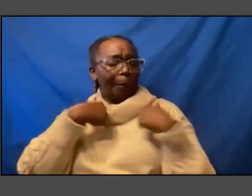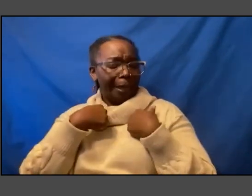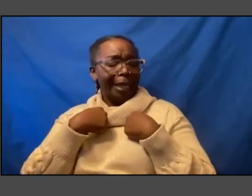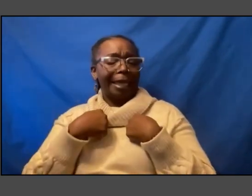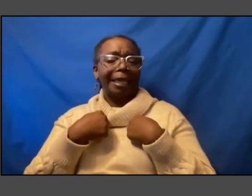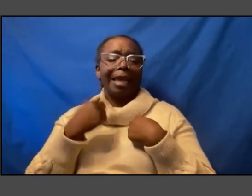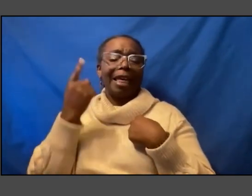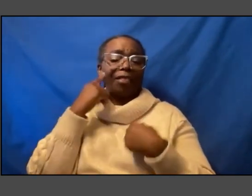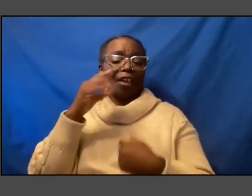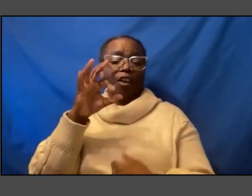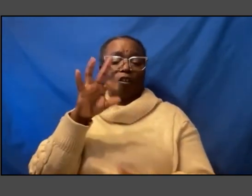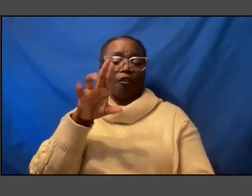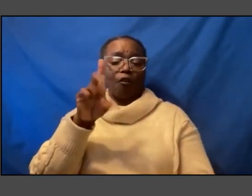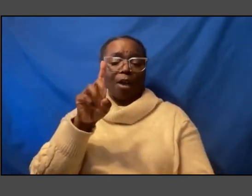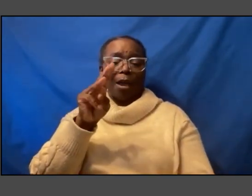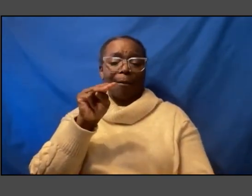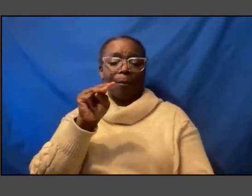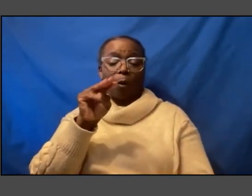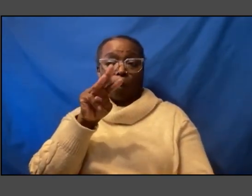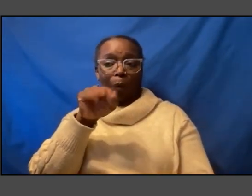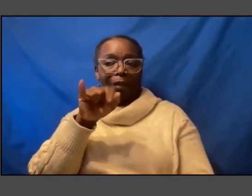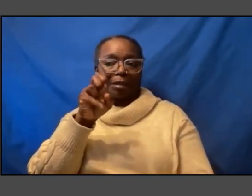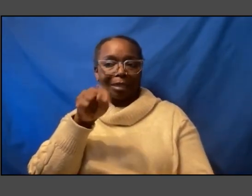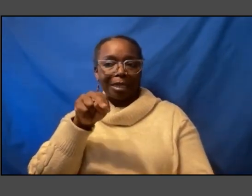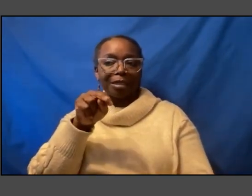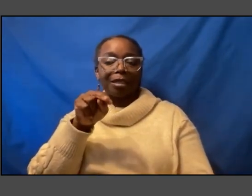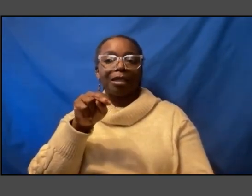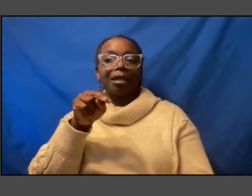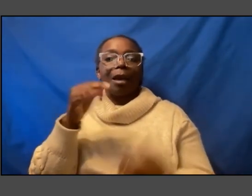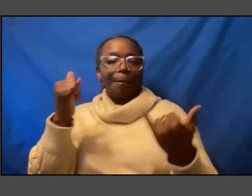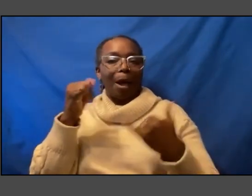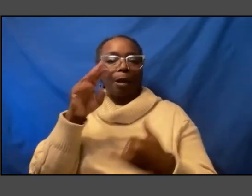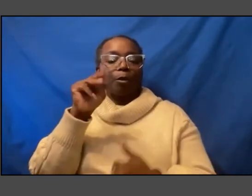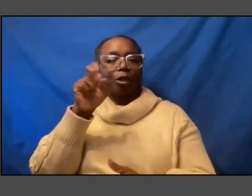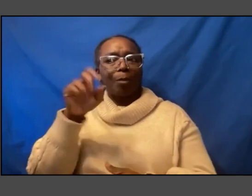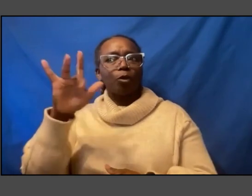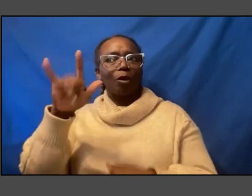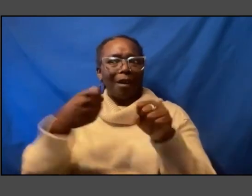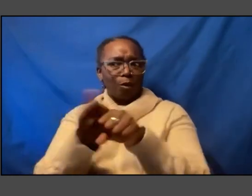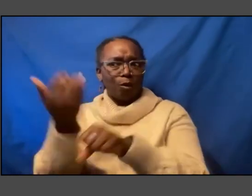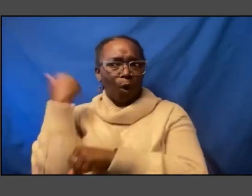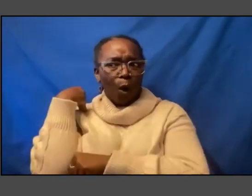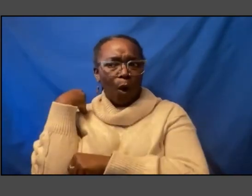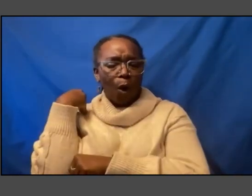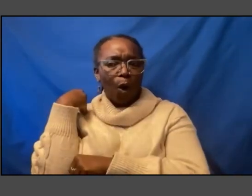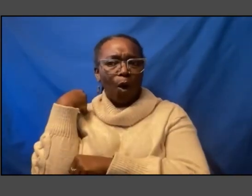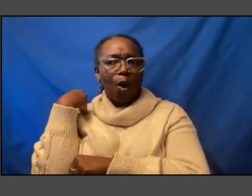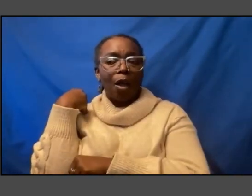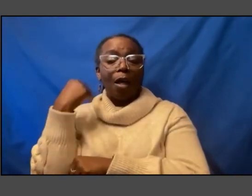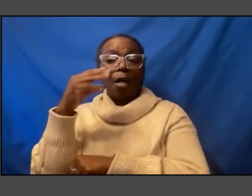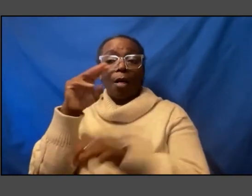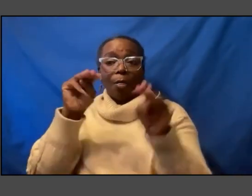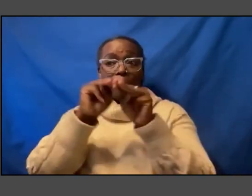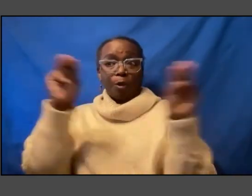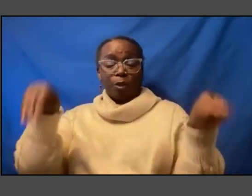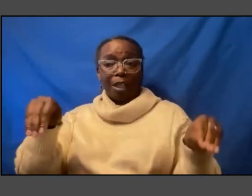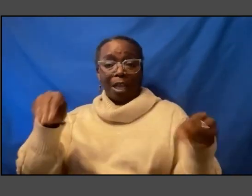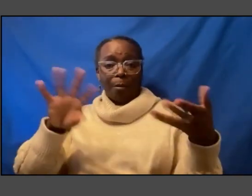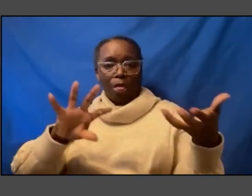the museum you know 25 years ago basically turning the museum on its head making connections that scholars